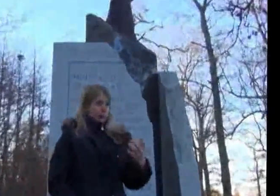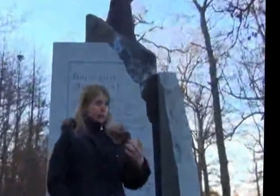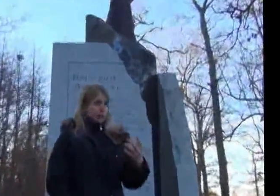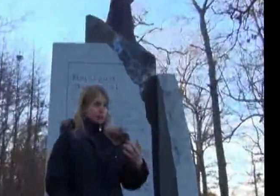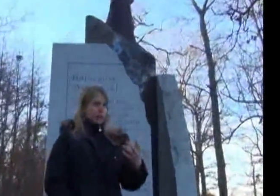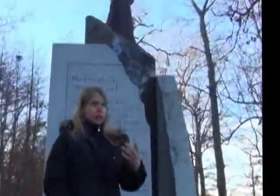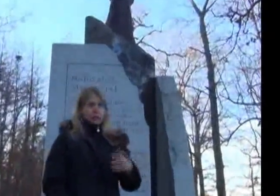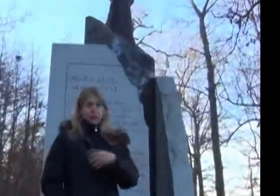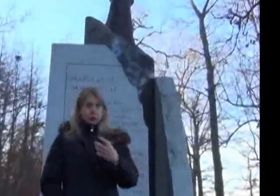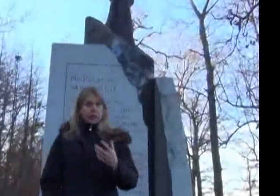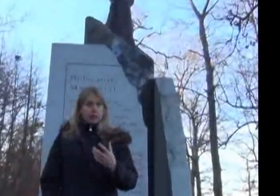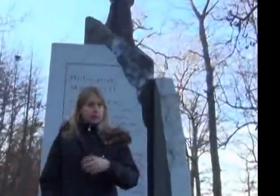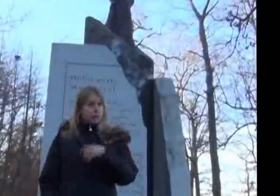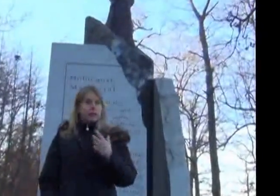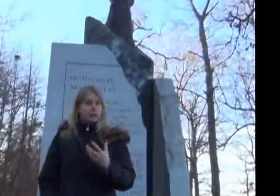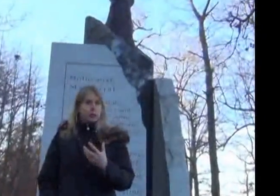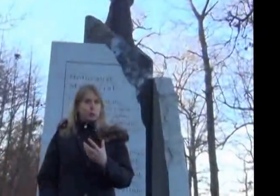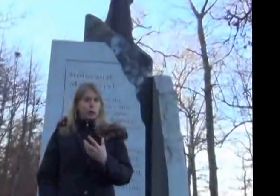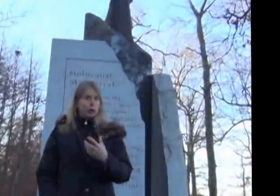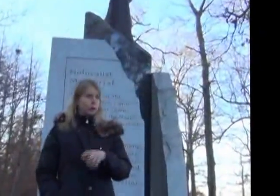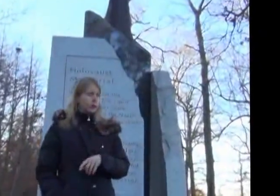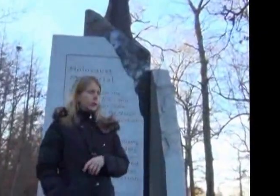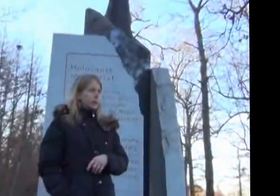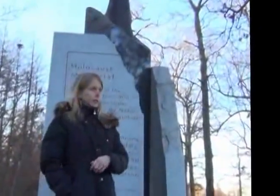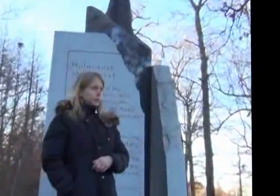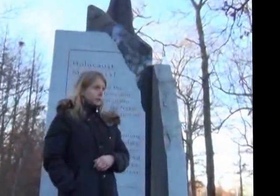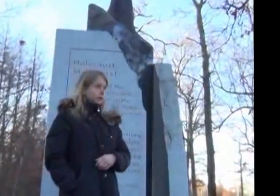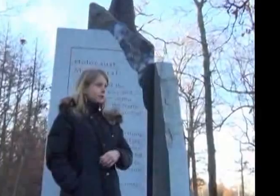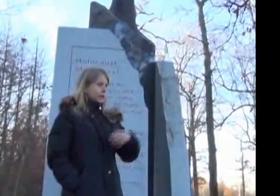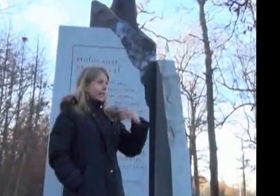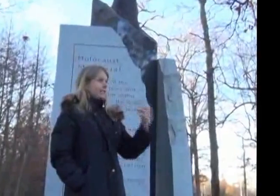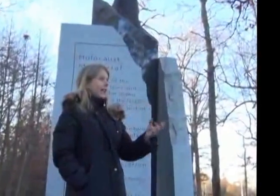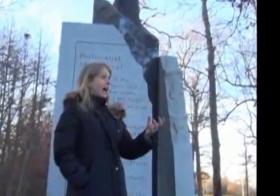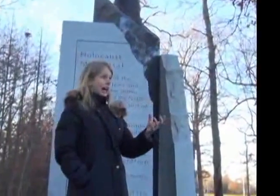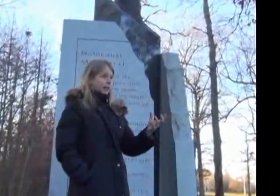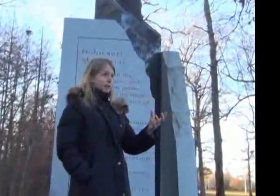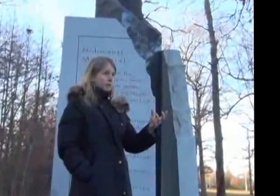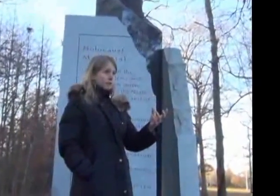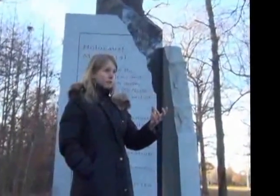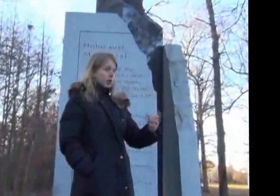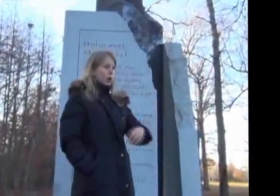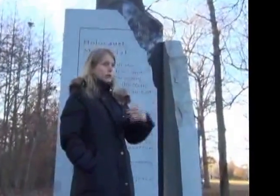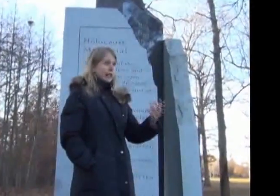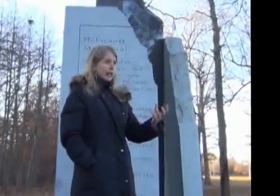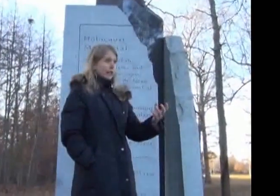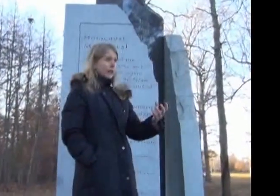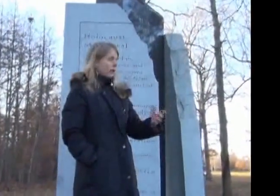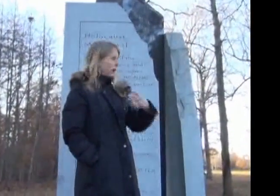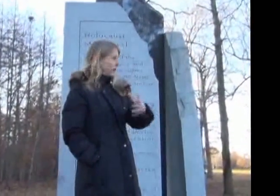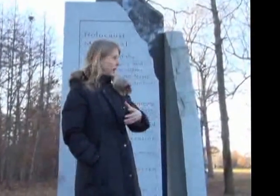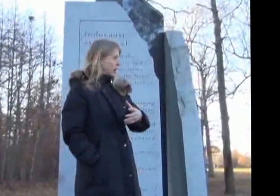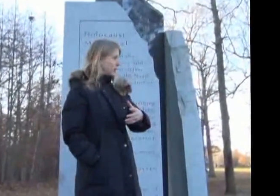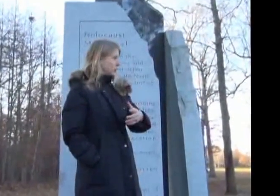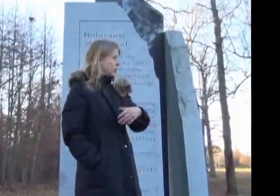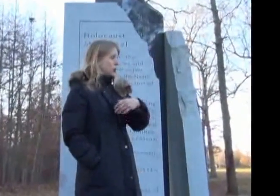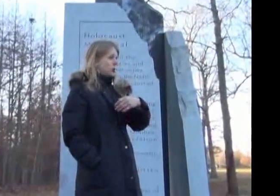the synagogue. That's what he does. He sings the prayers. He sang the whole time, and Rabbi Hartman told